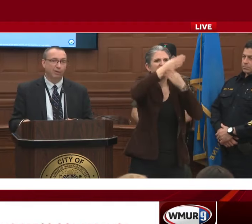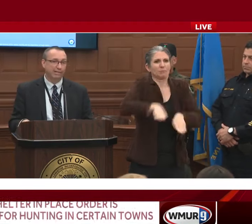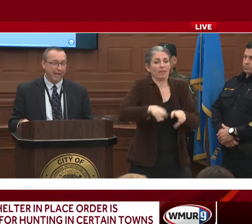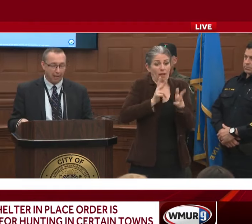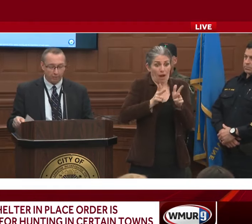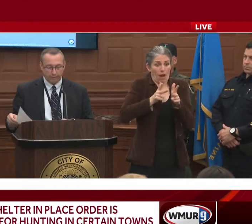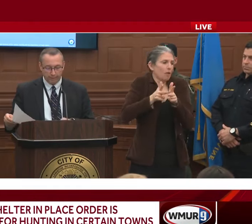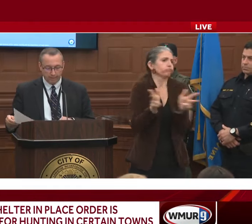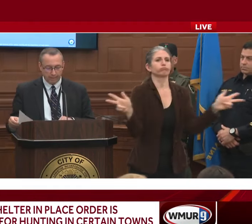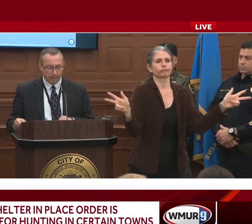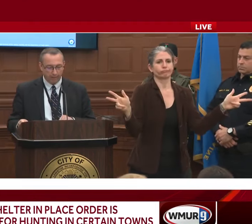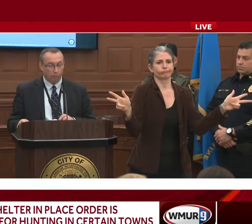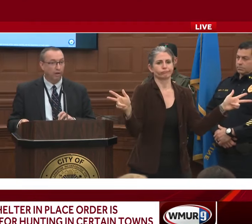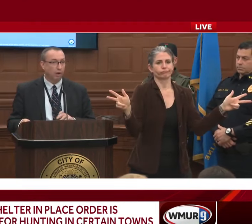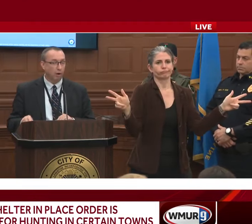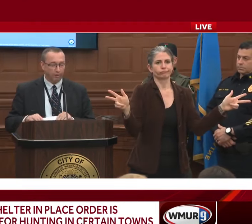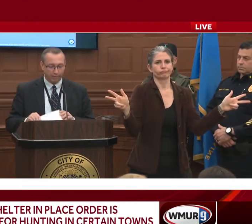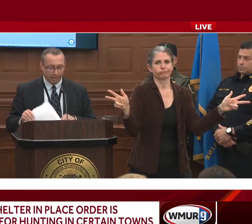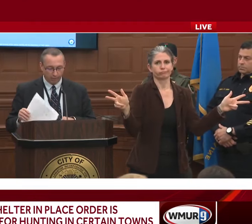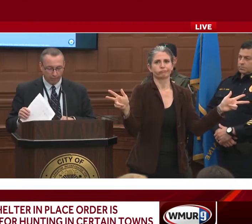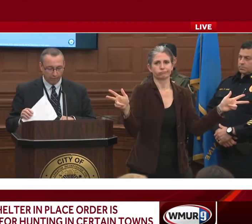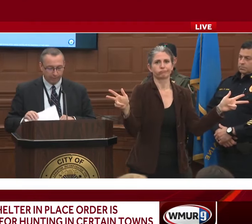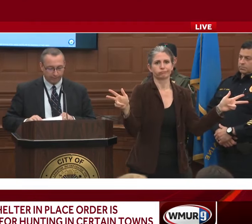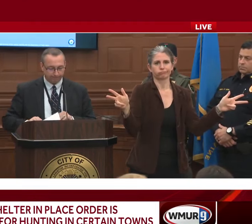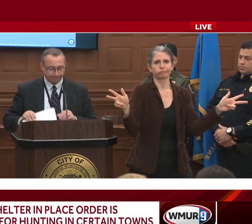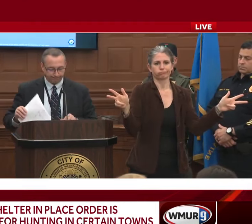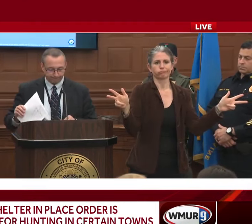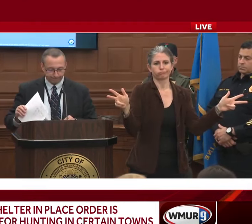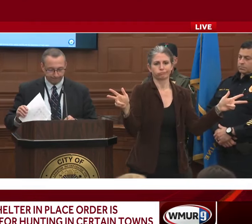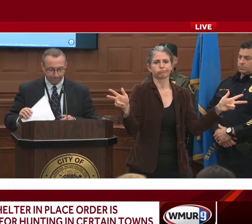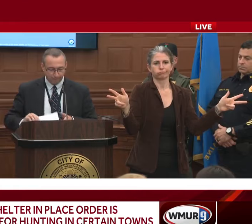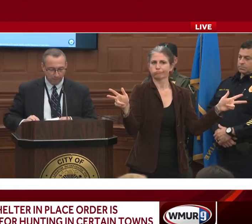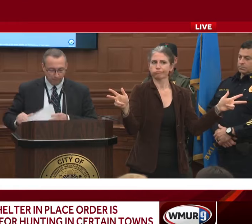obviously going to – they're in town, and they're running hard to that location.